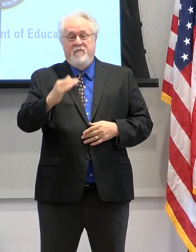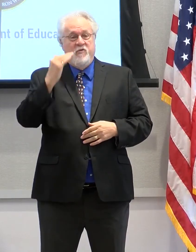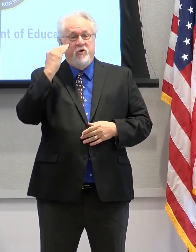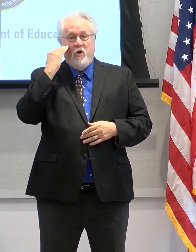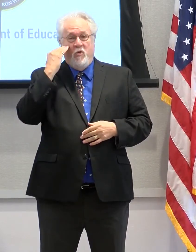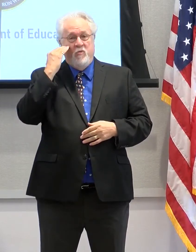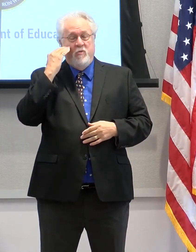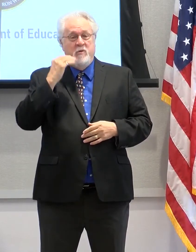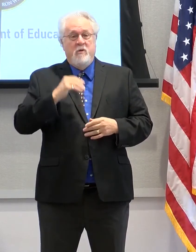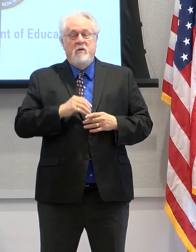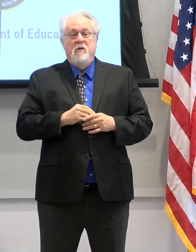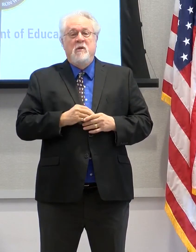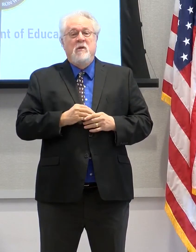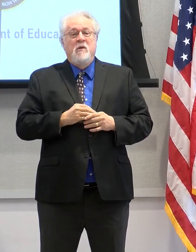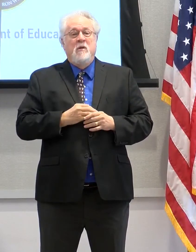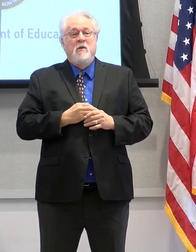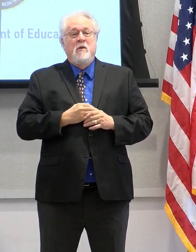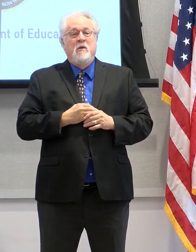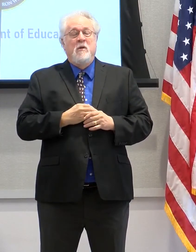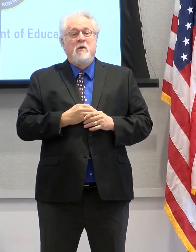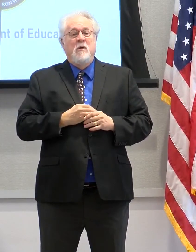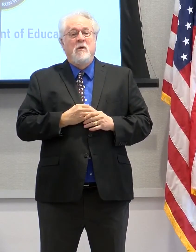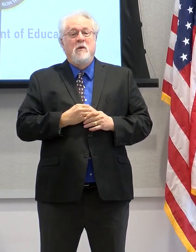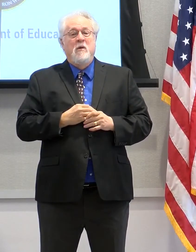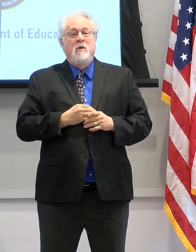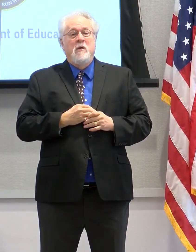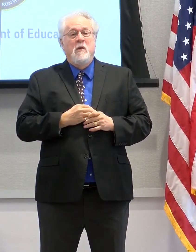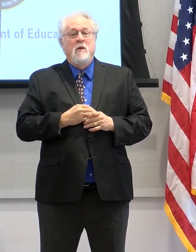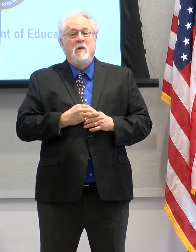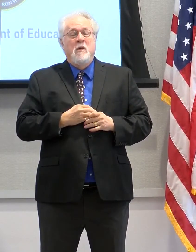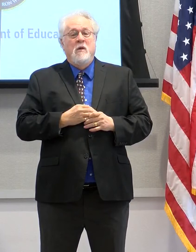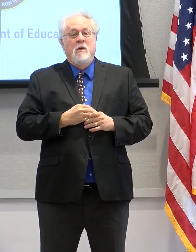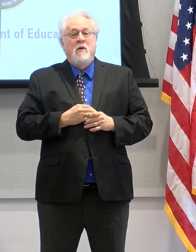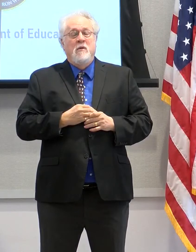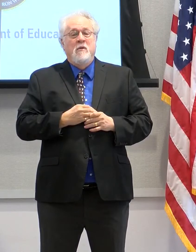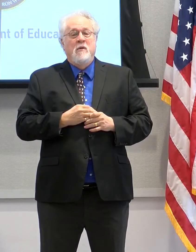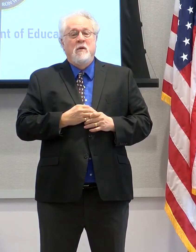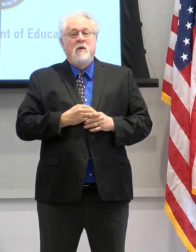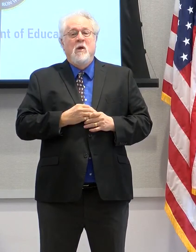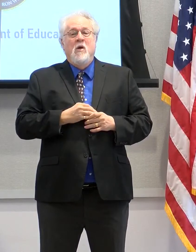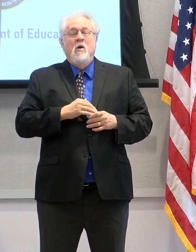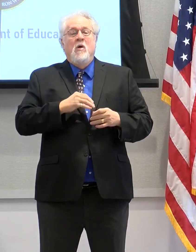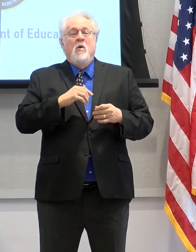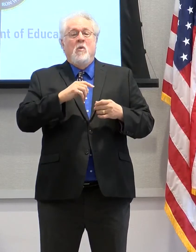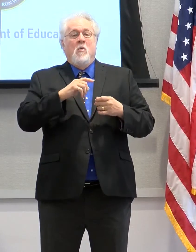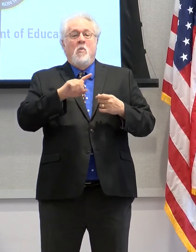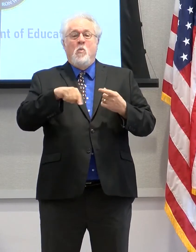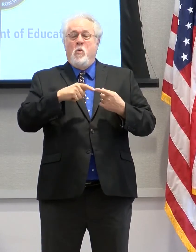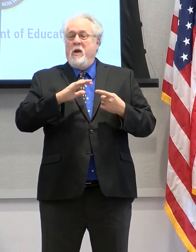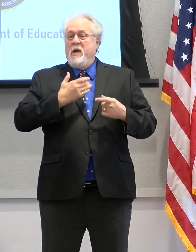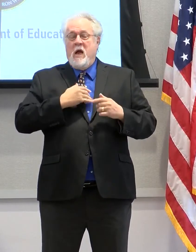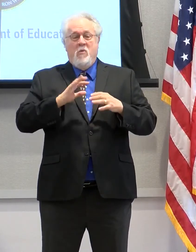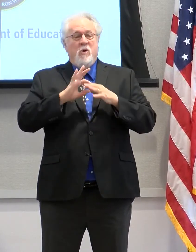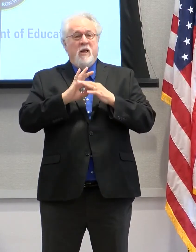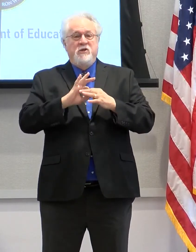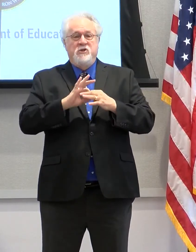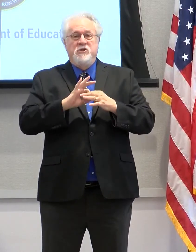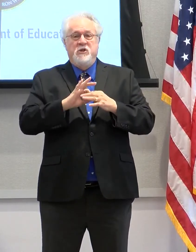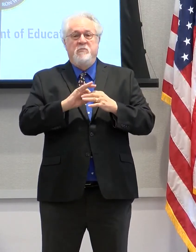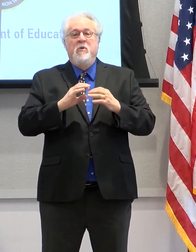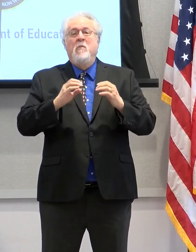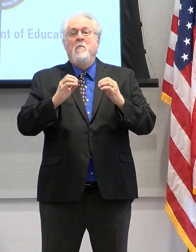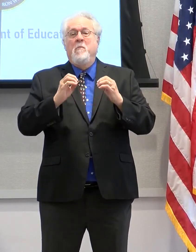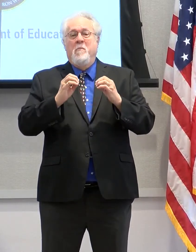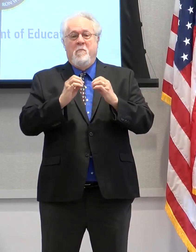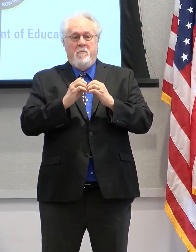a time when our relationship is more